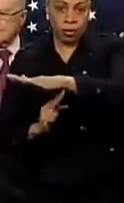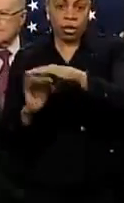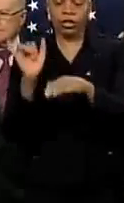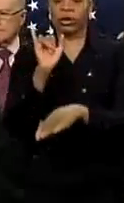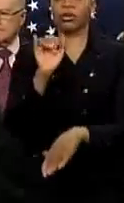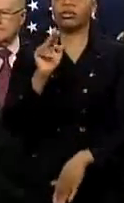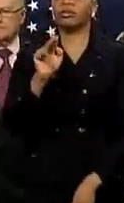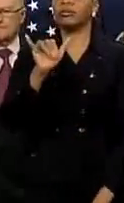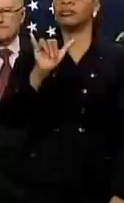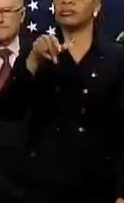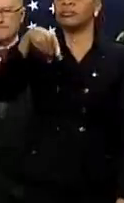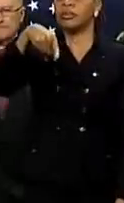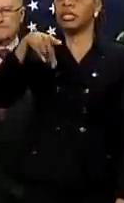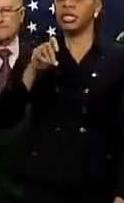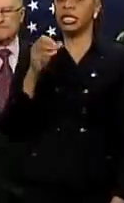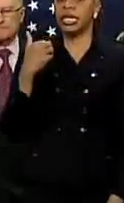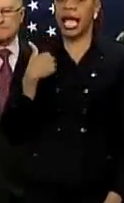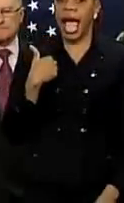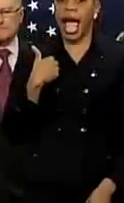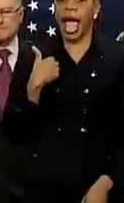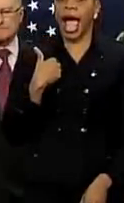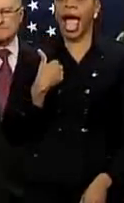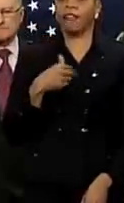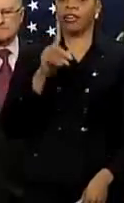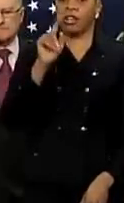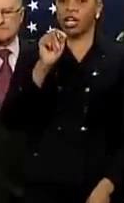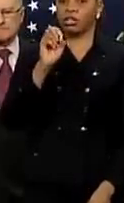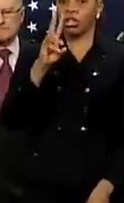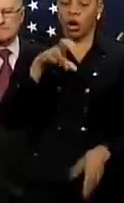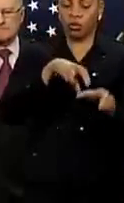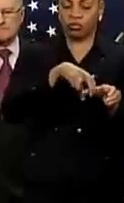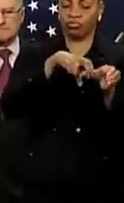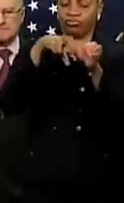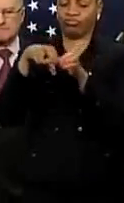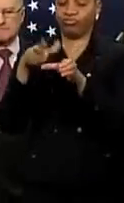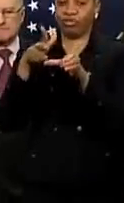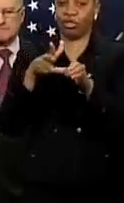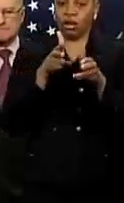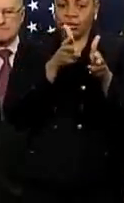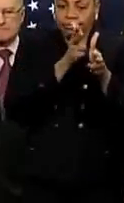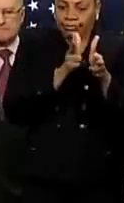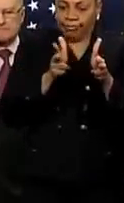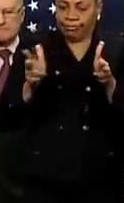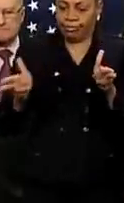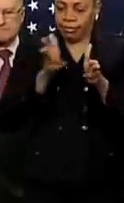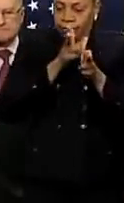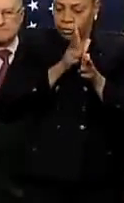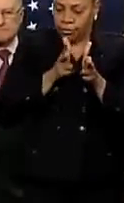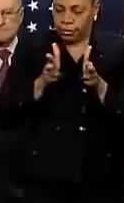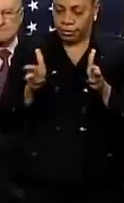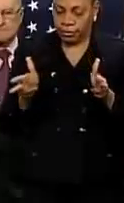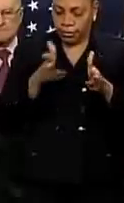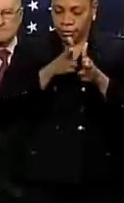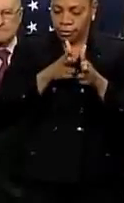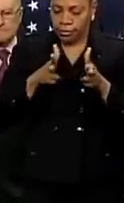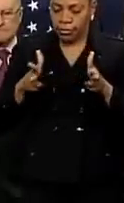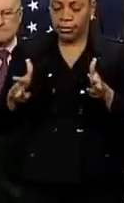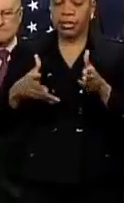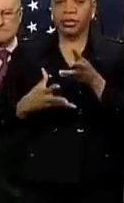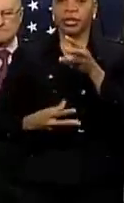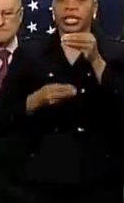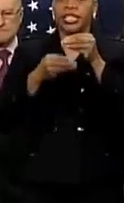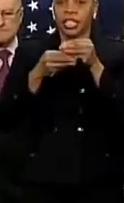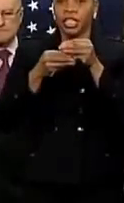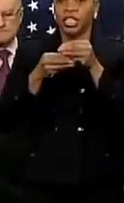NYPD has a fleet of 95 tow trucks on the streets and prepared to remove stalled vehicles with additional